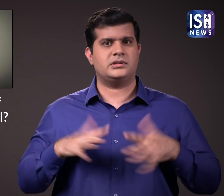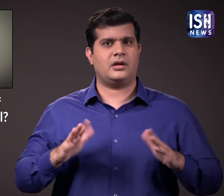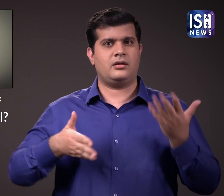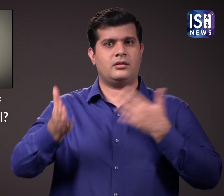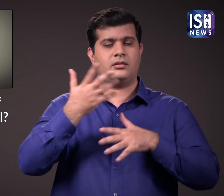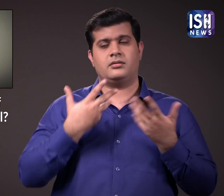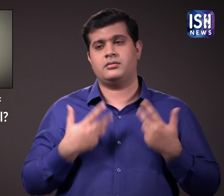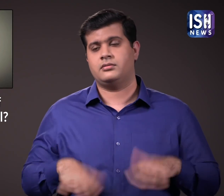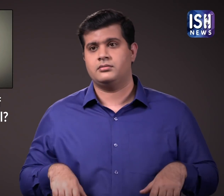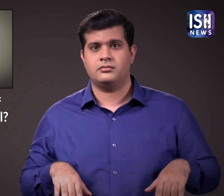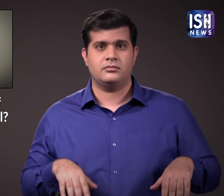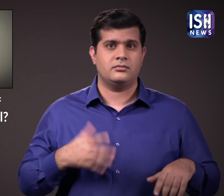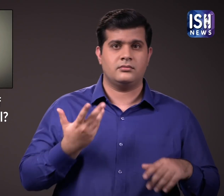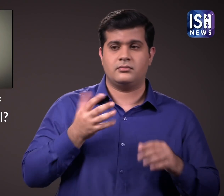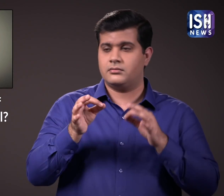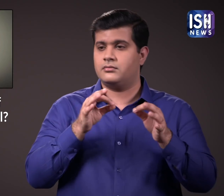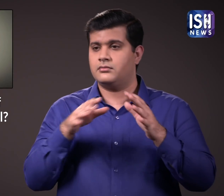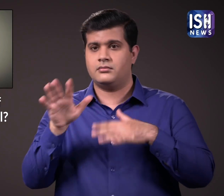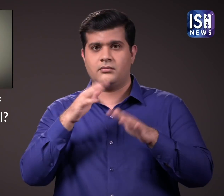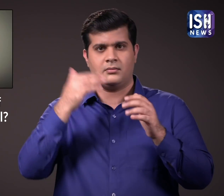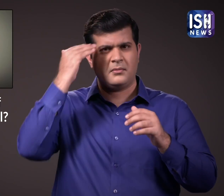You become mentally exhausted.